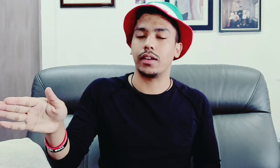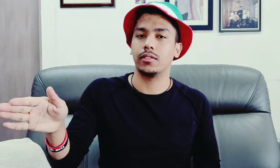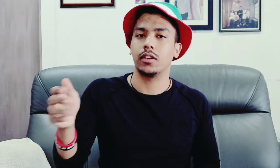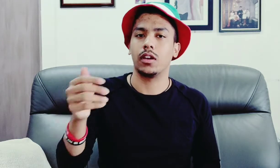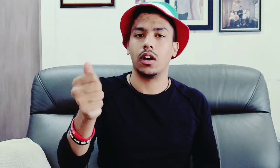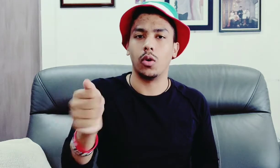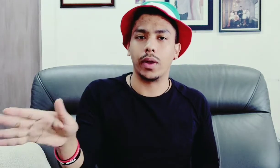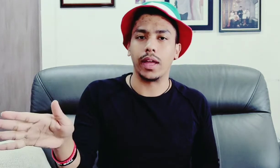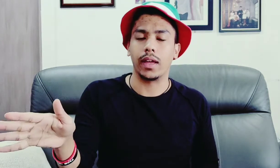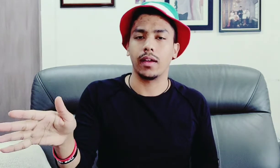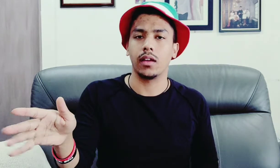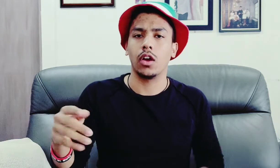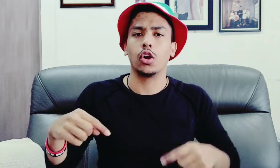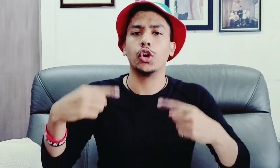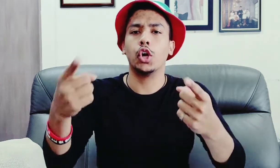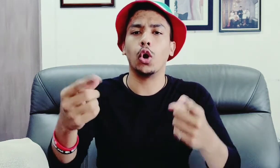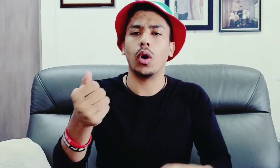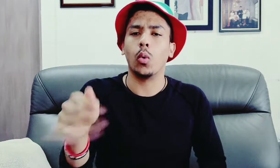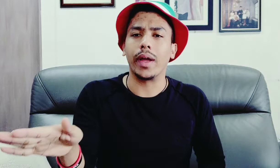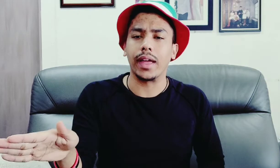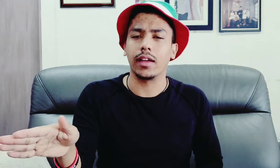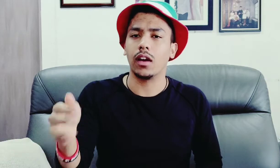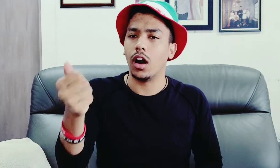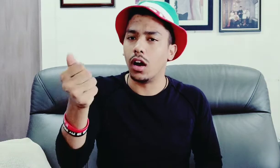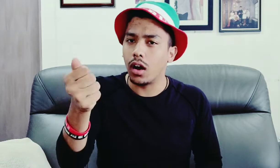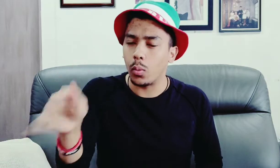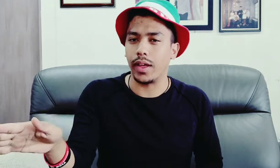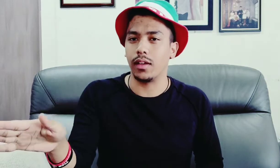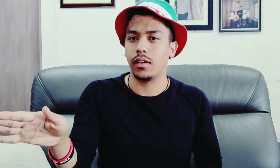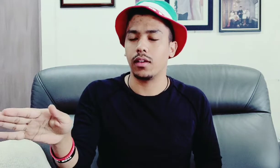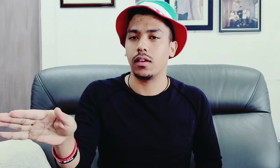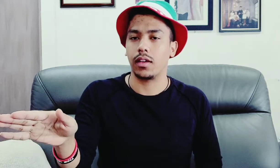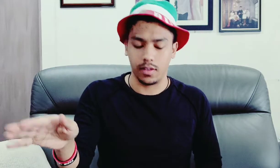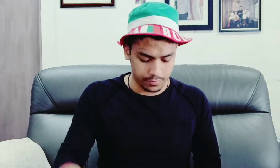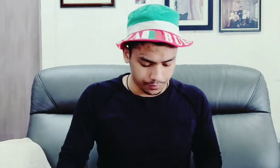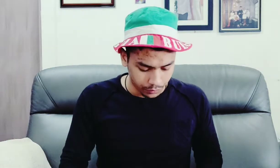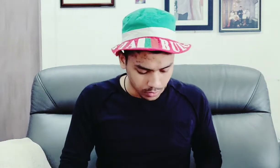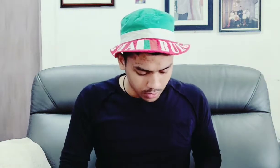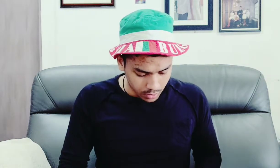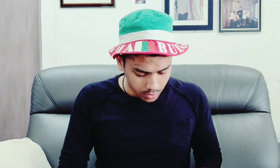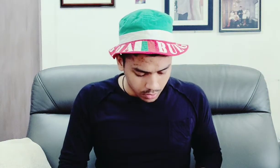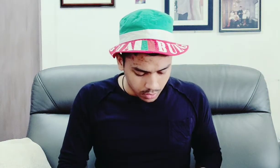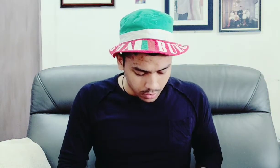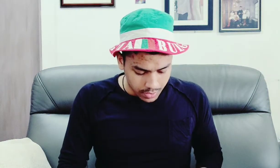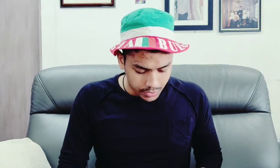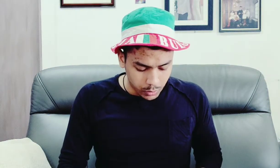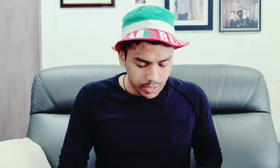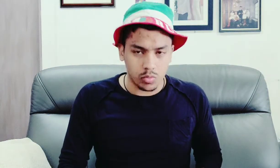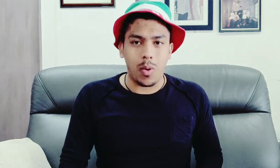side away go away away okay next word is